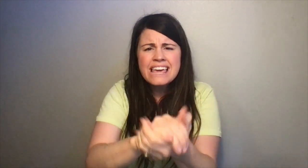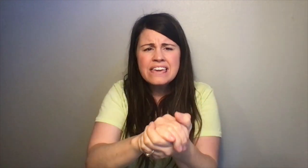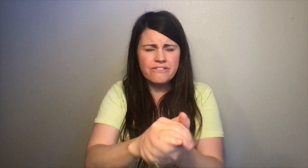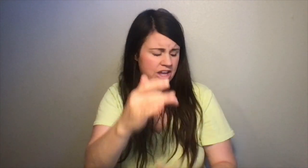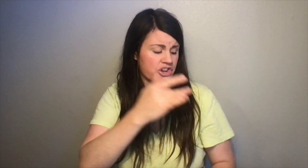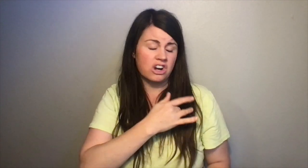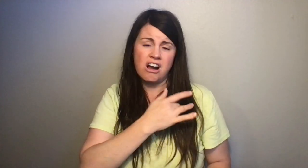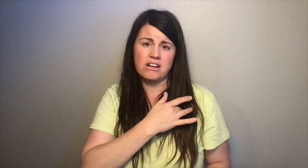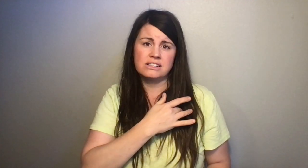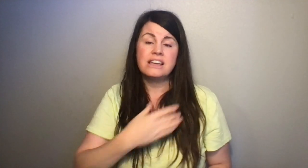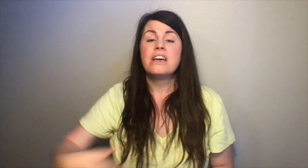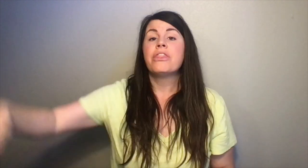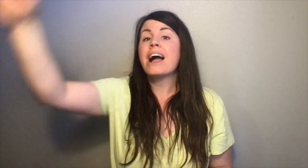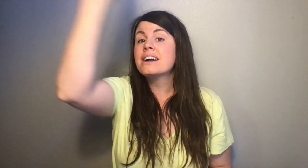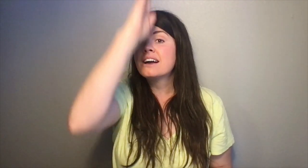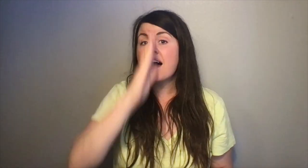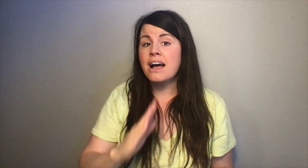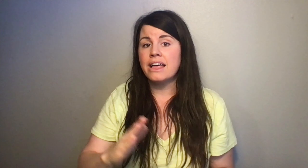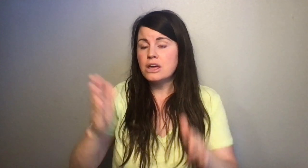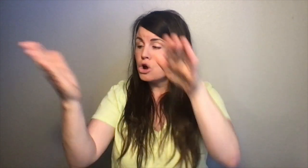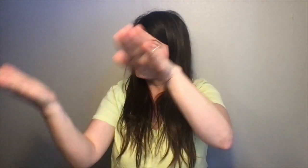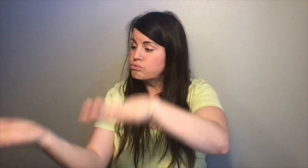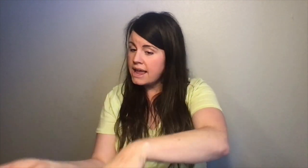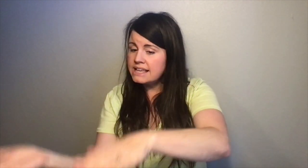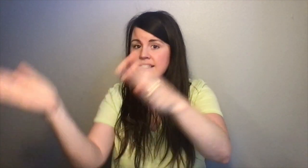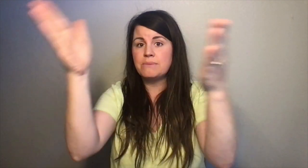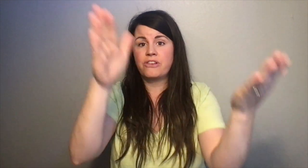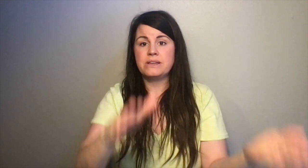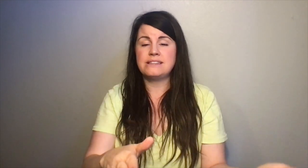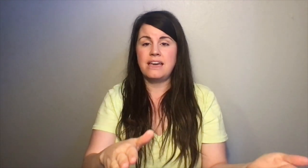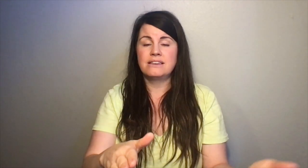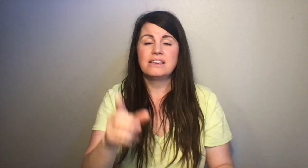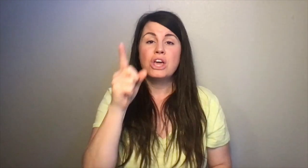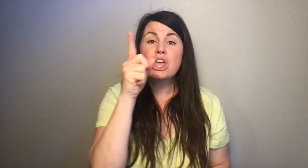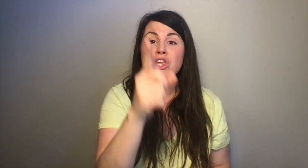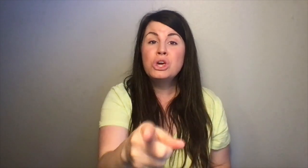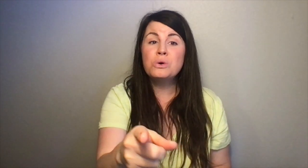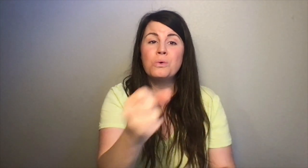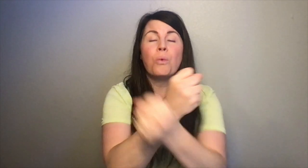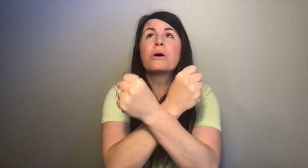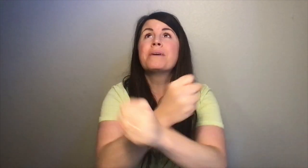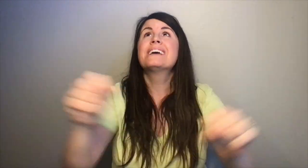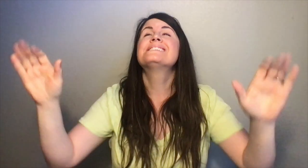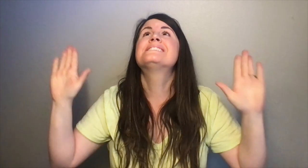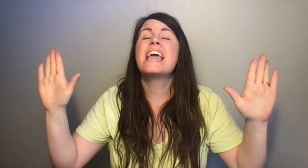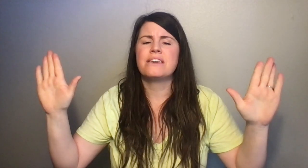in your heart that God raised him from the dead, you will be saved.